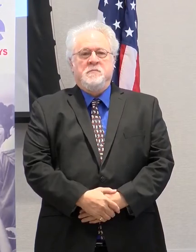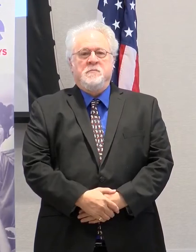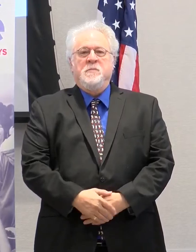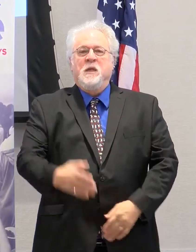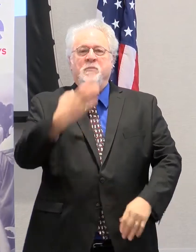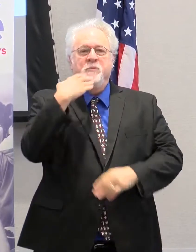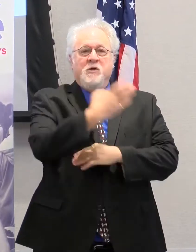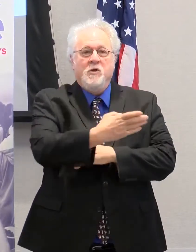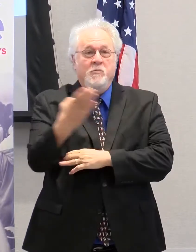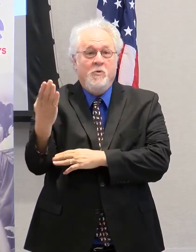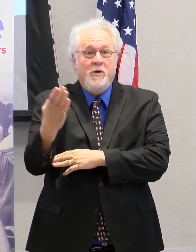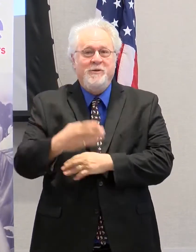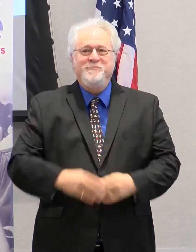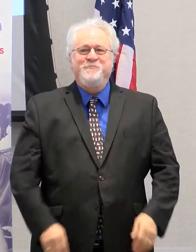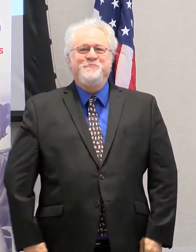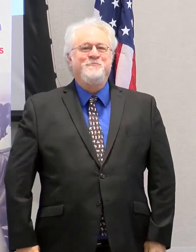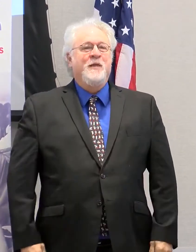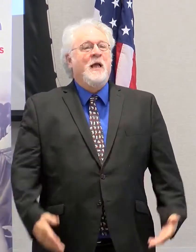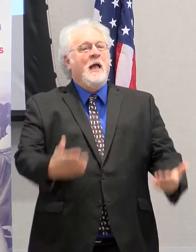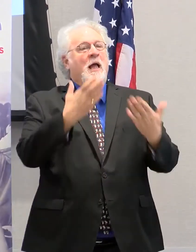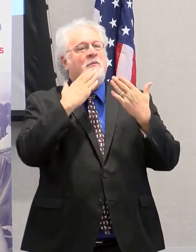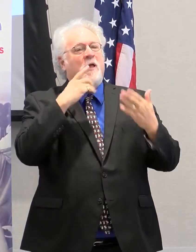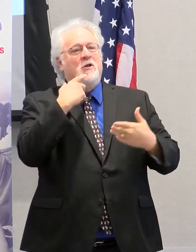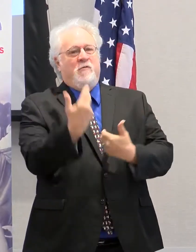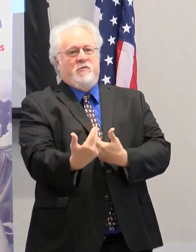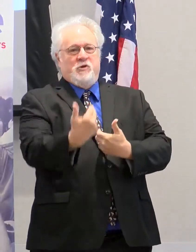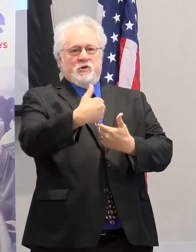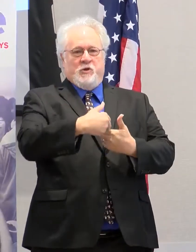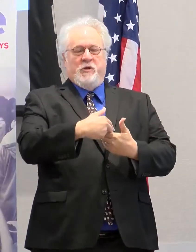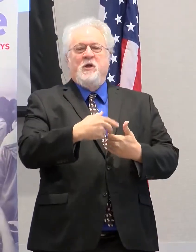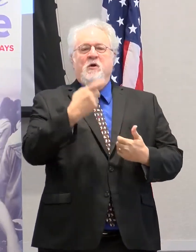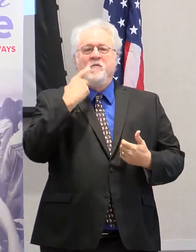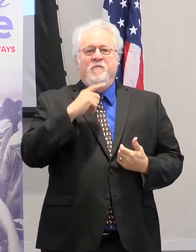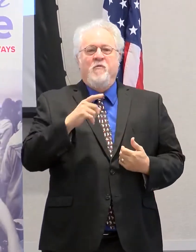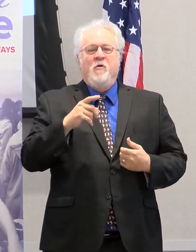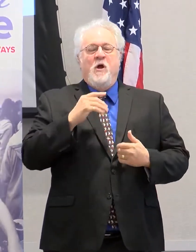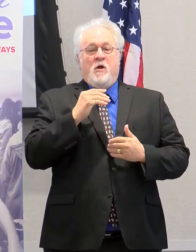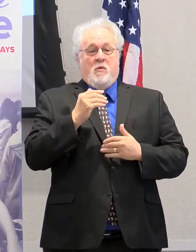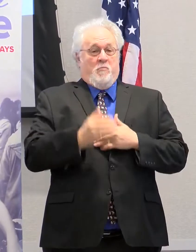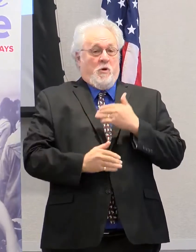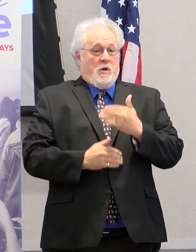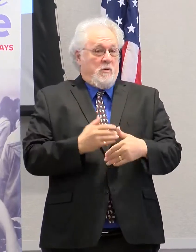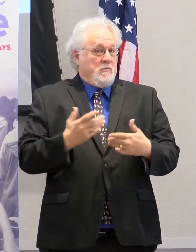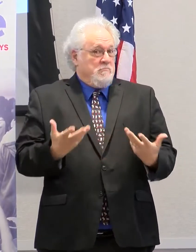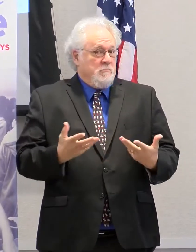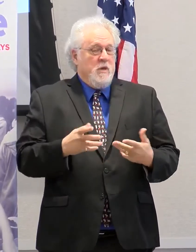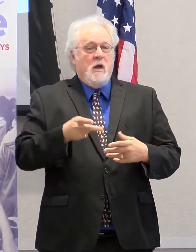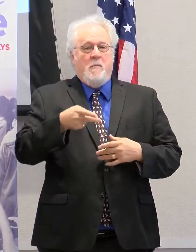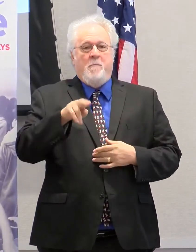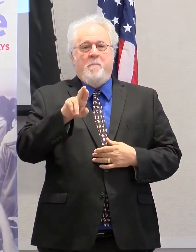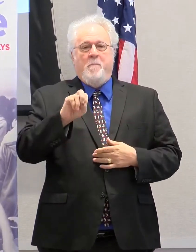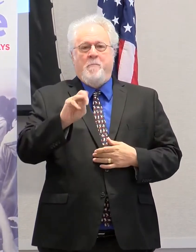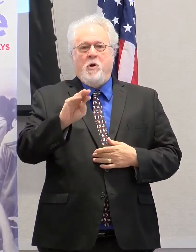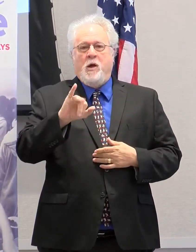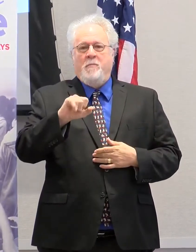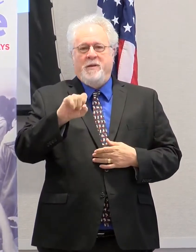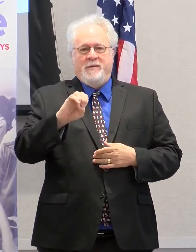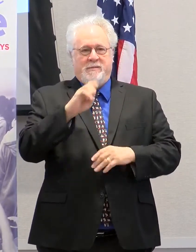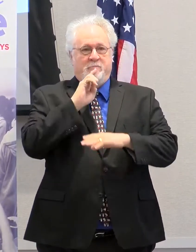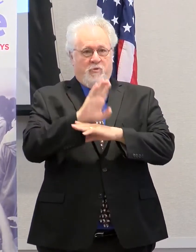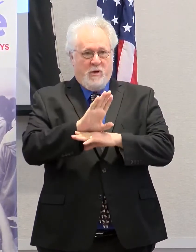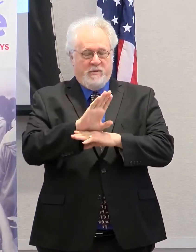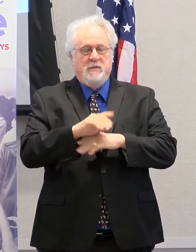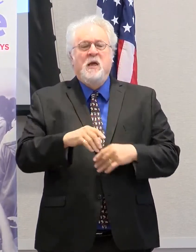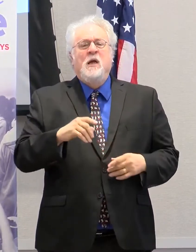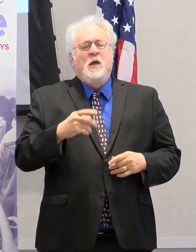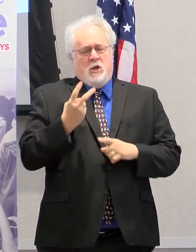Good morning. Thank you for joining us for the Progress on the Promise. A little over two years ago,